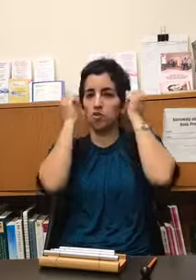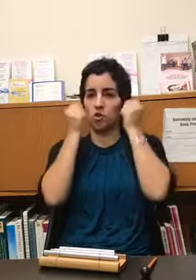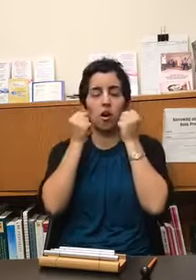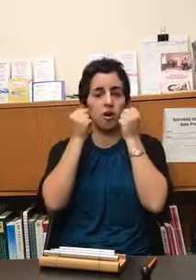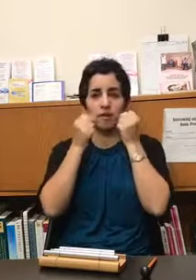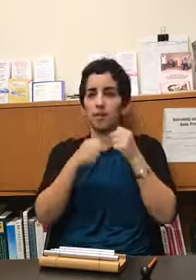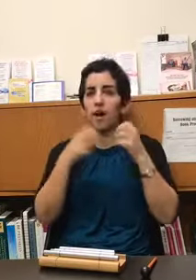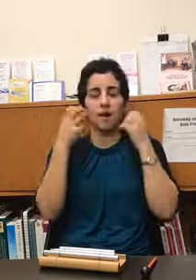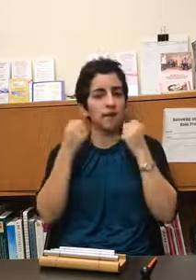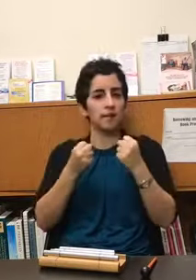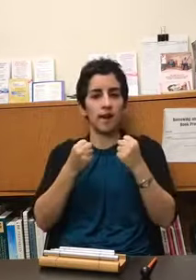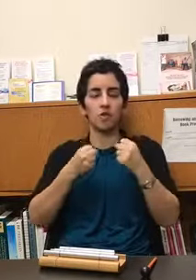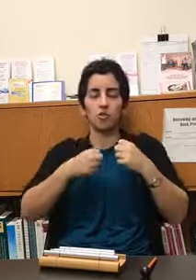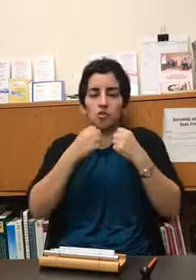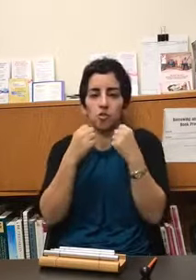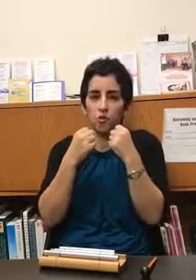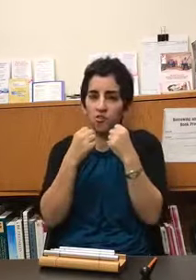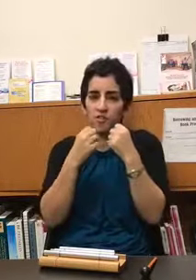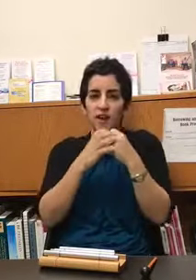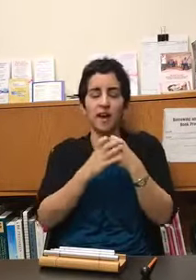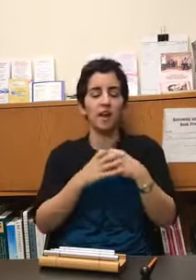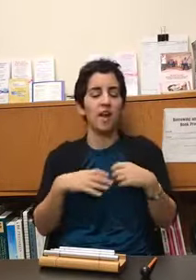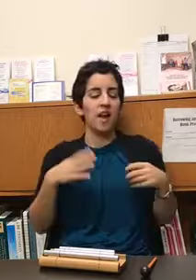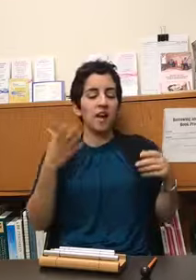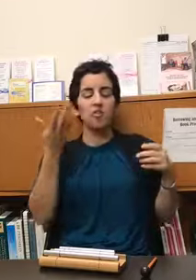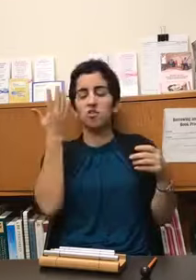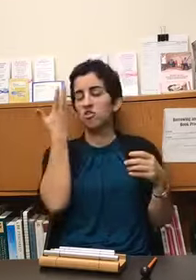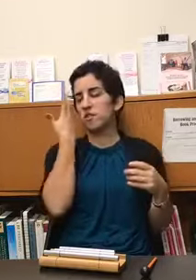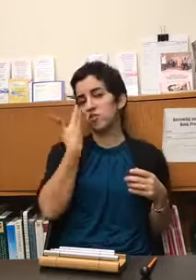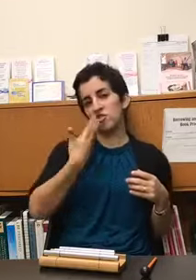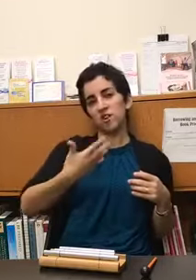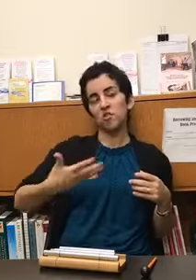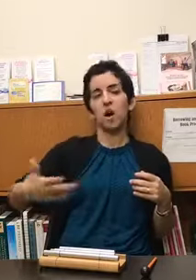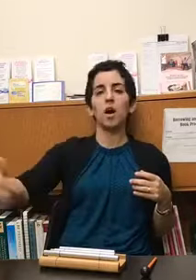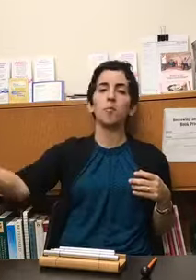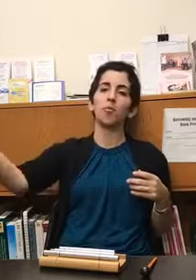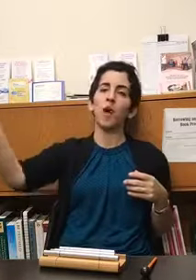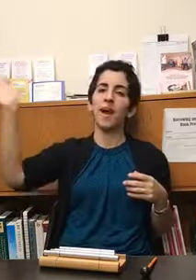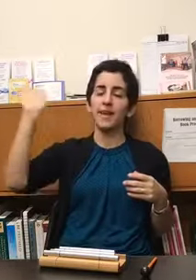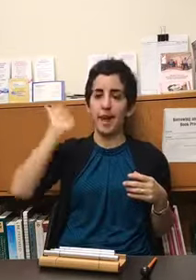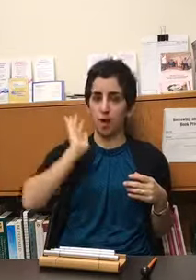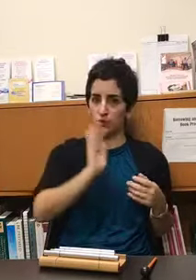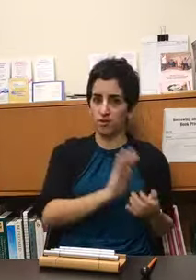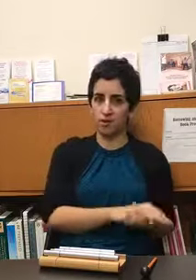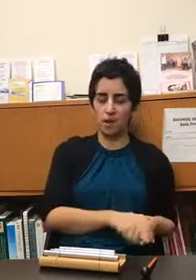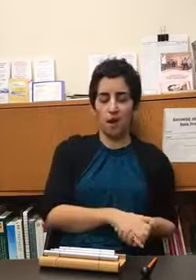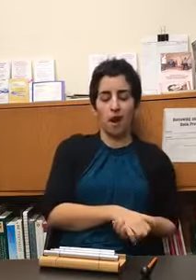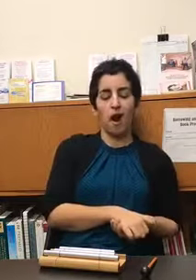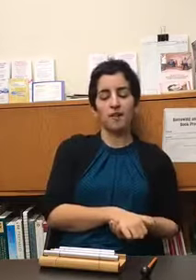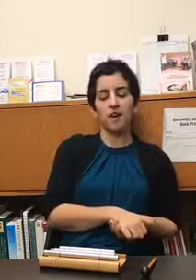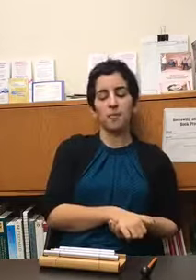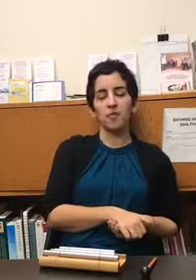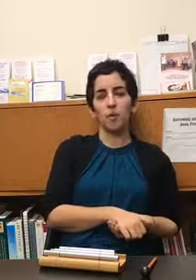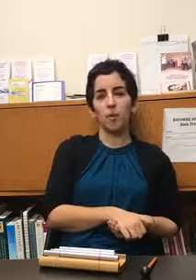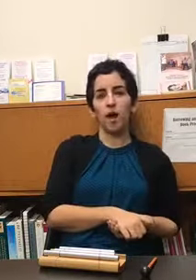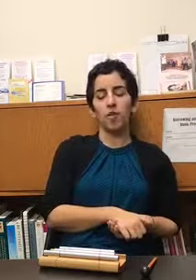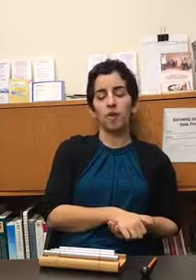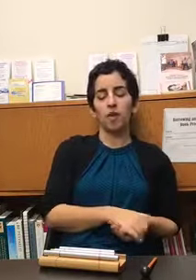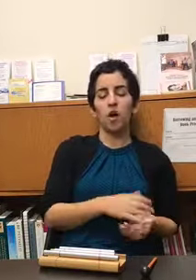jaw is locking down and your shoulders are tight so there's just this gentle hum riding out on top of your breath and i'll